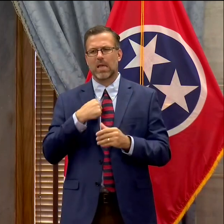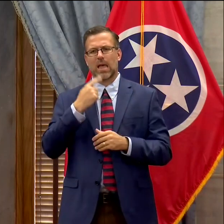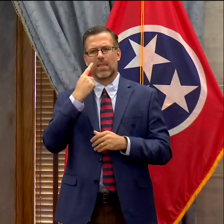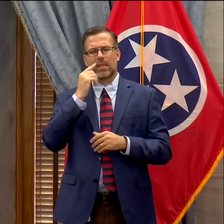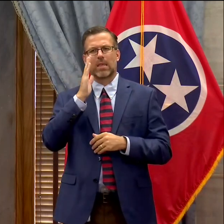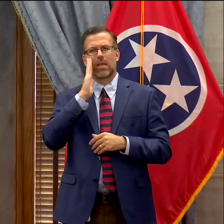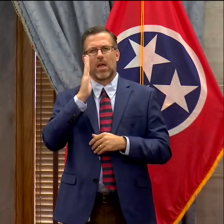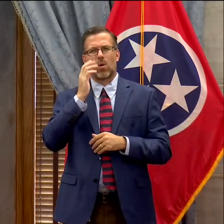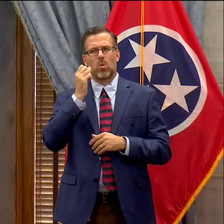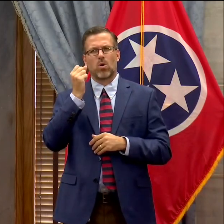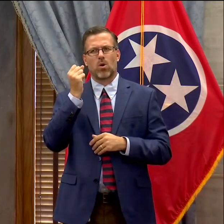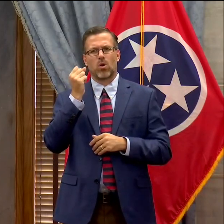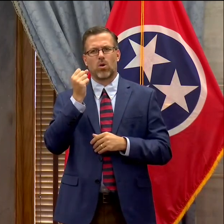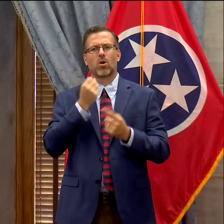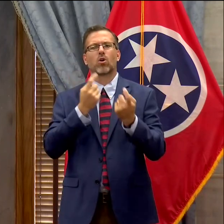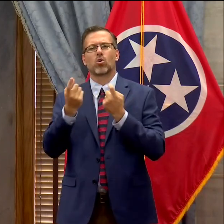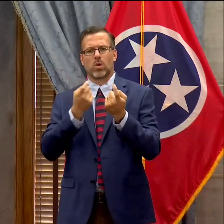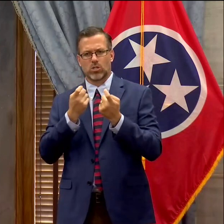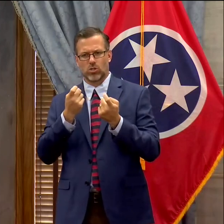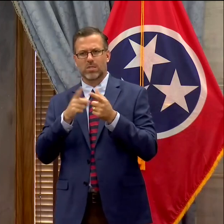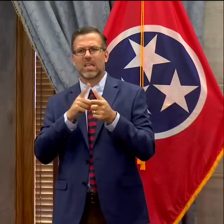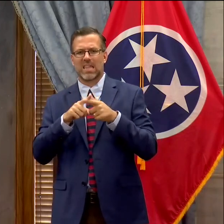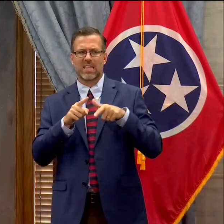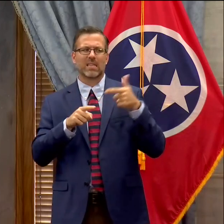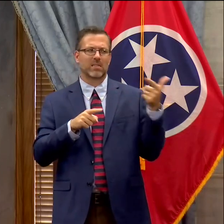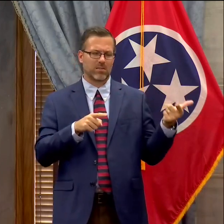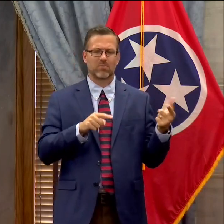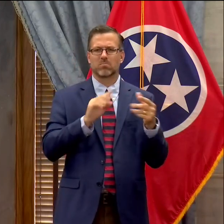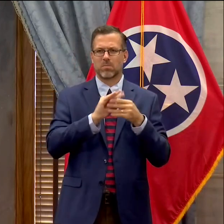after questions. Let's go ahead and start question.